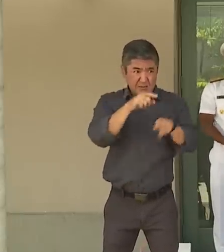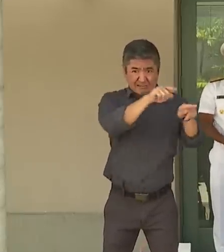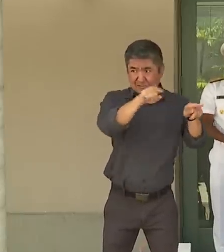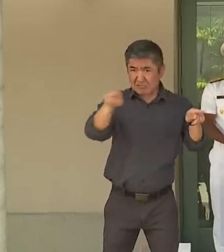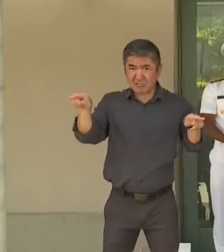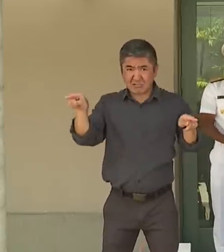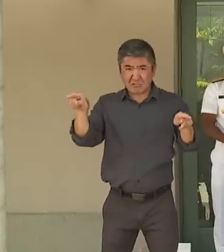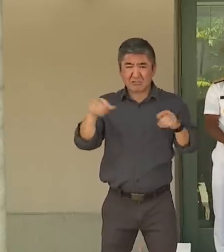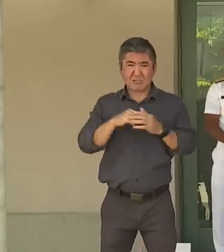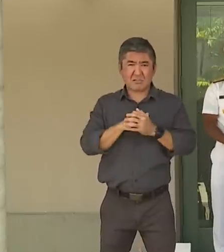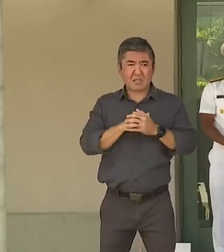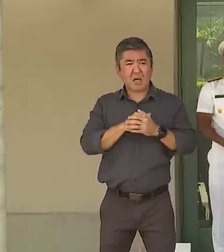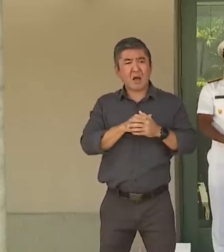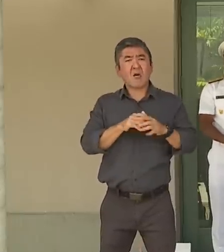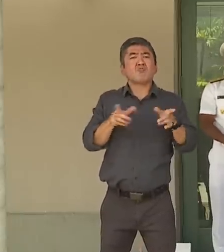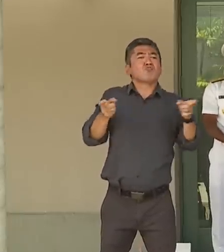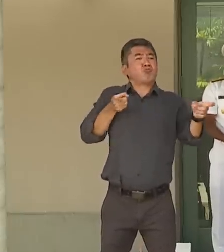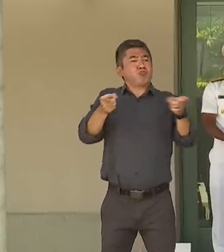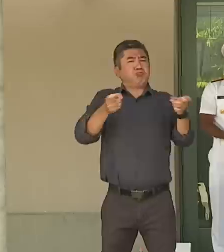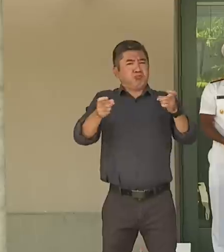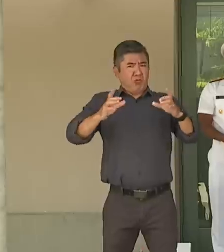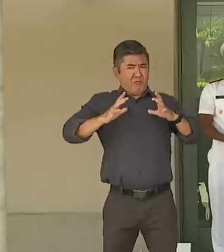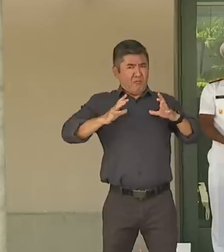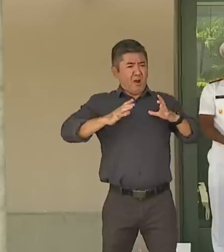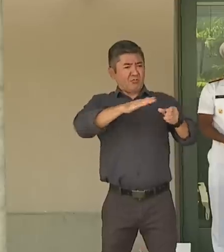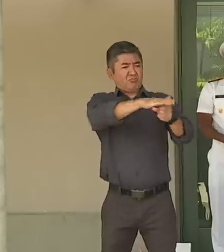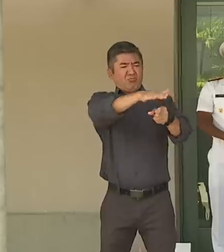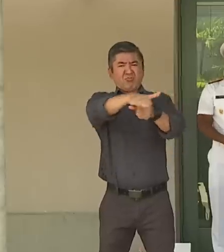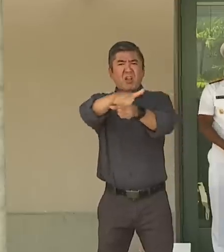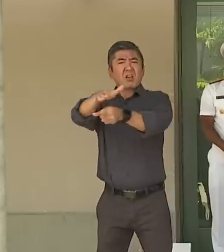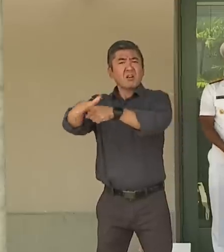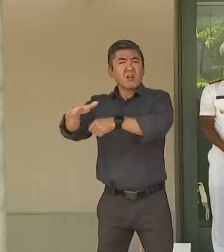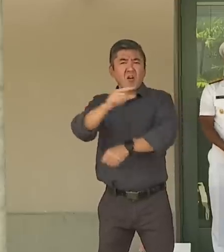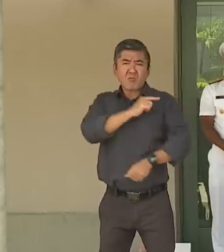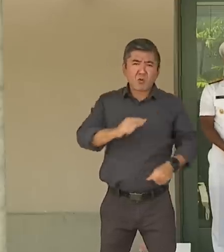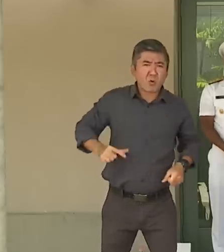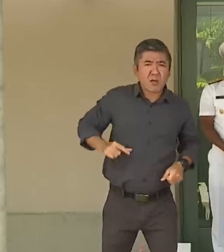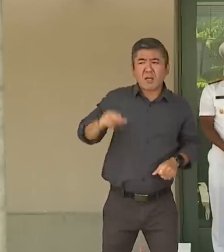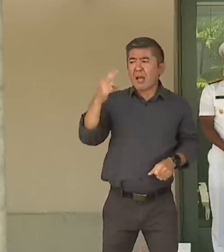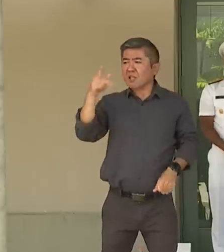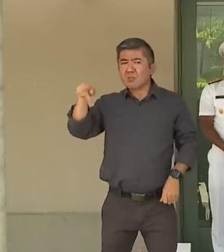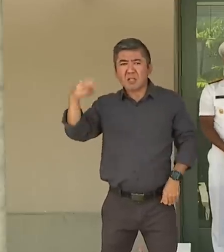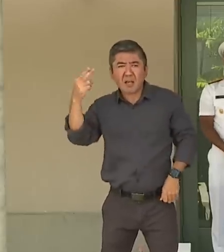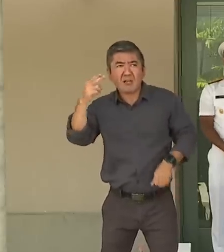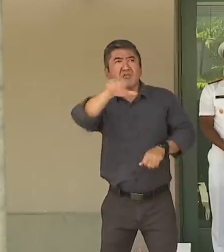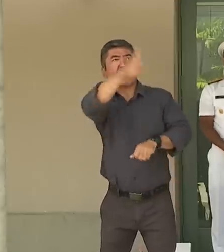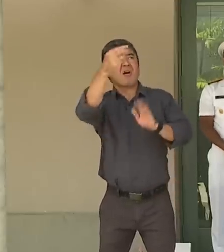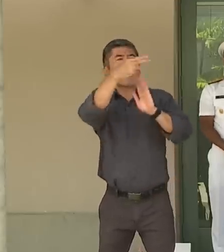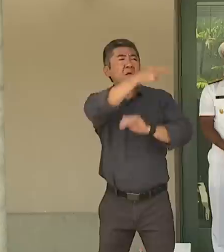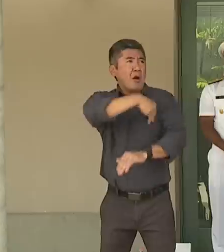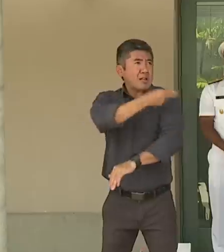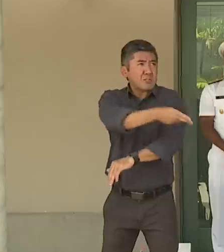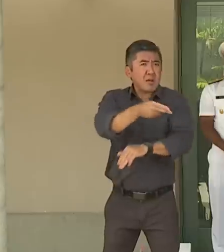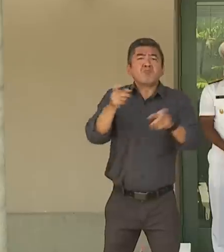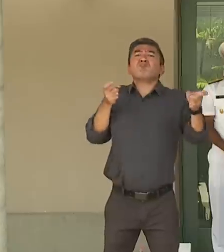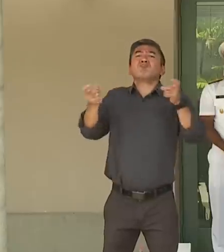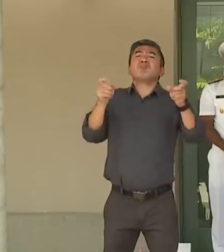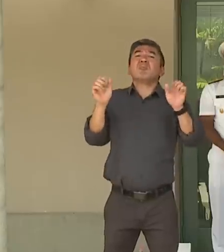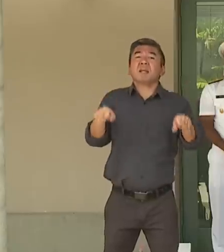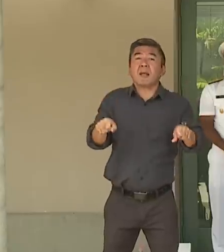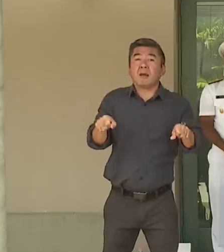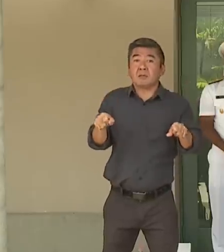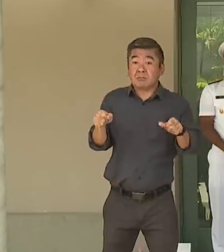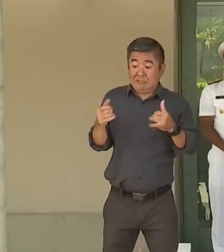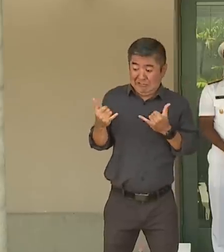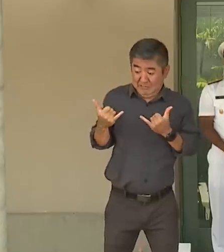That was a number that was pretty easy to deal with across our Queen's Hospital, White Pacific Health, and all of our other hospitals. Flash forward